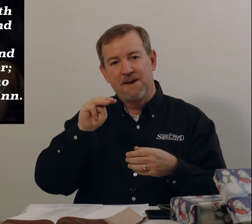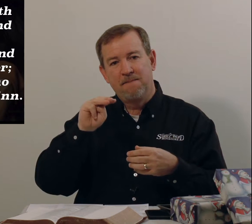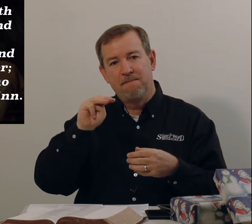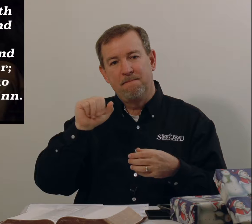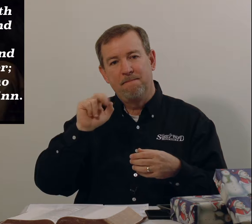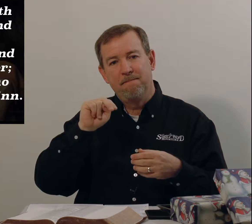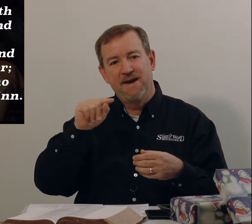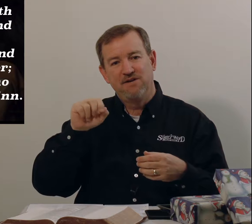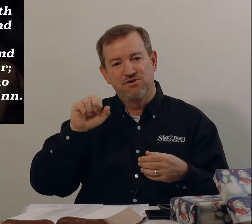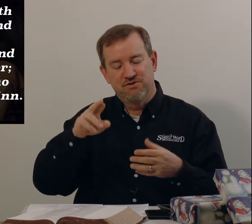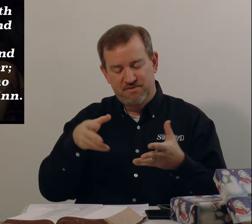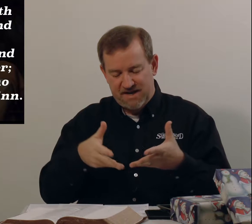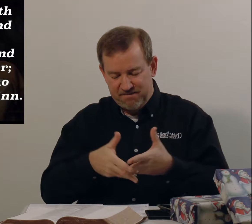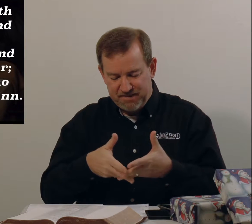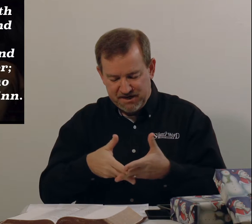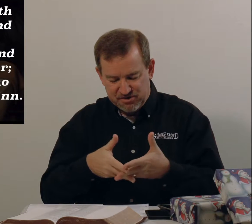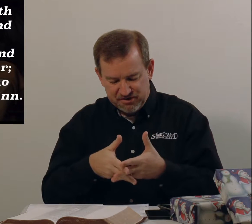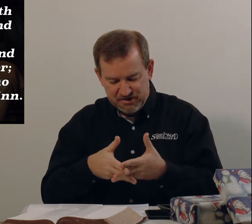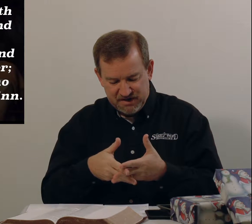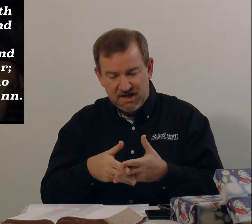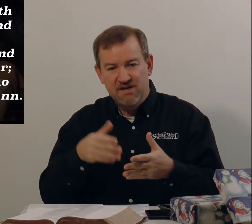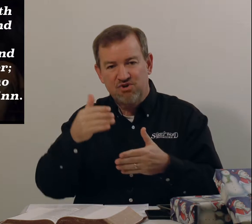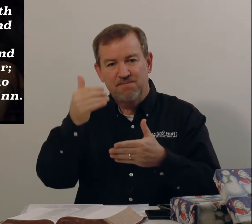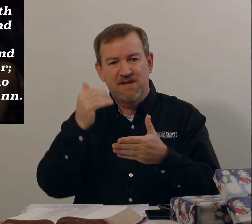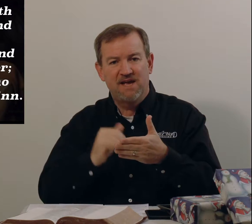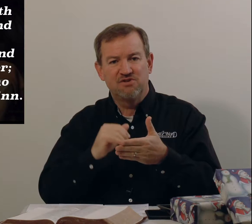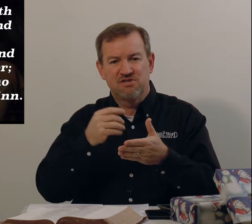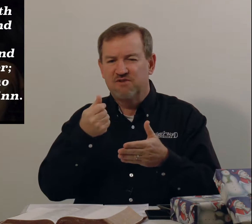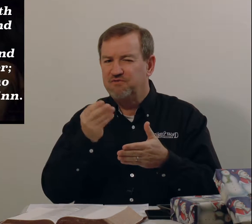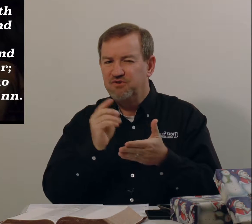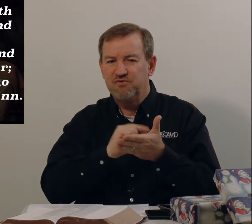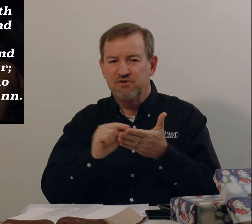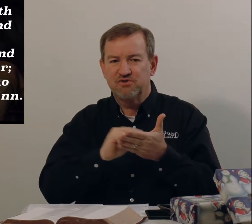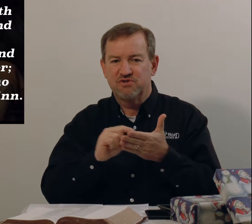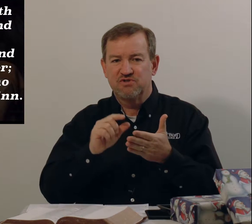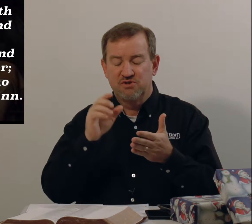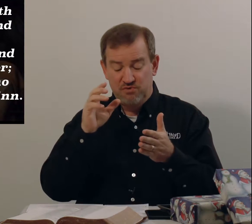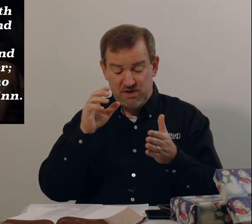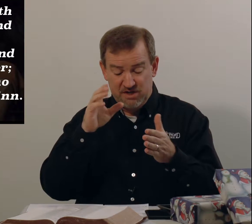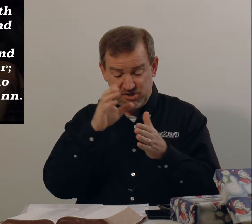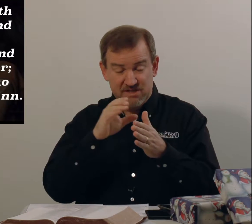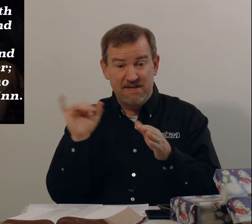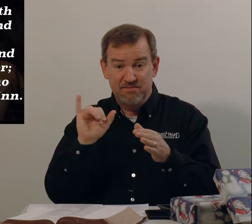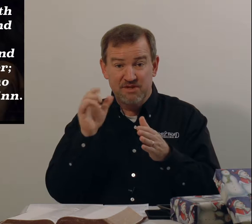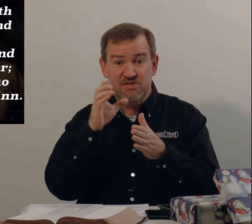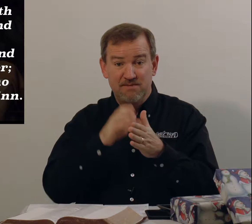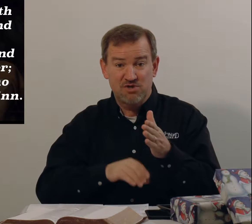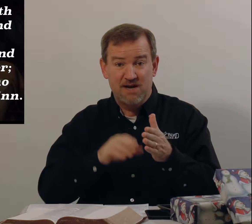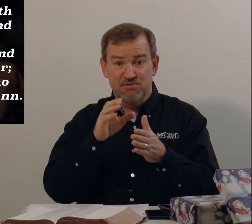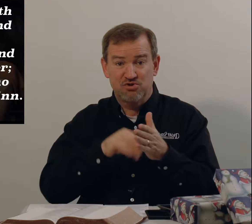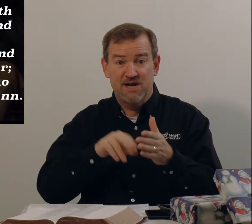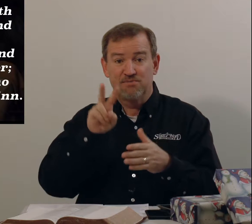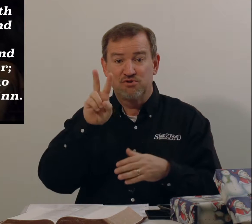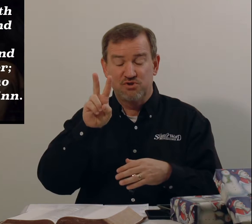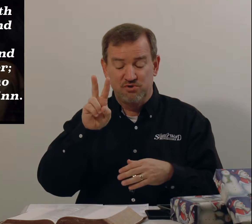manger, that manger. Drop down just a few verses to the same, the same chapter, chapter 2.